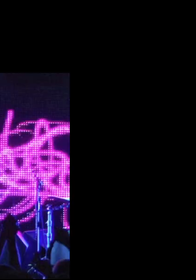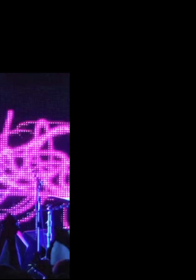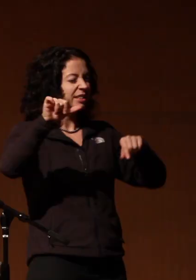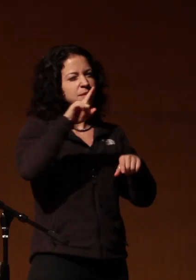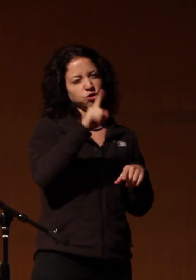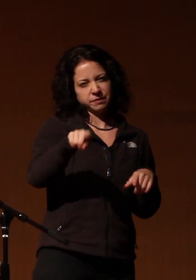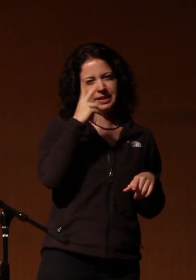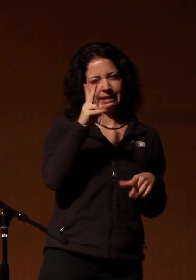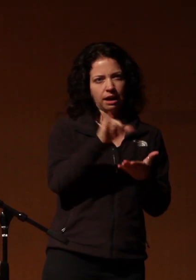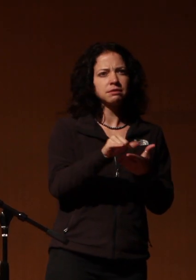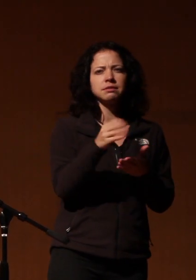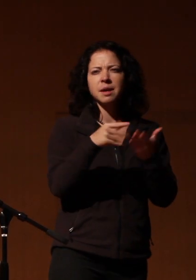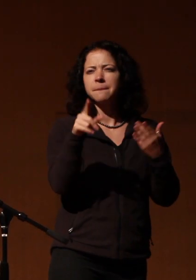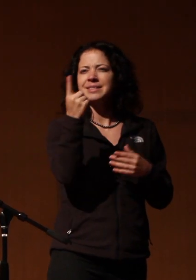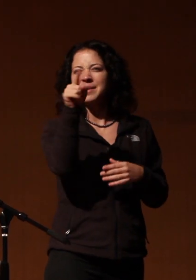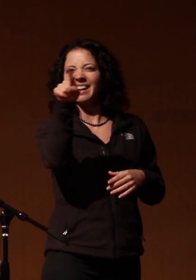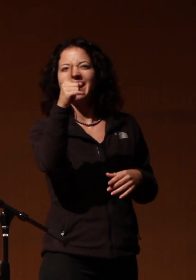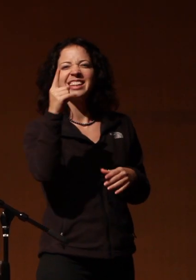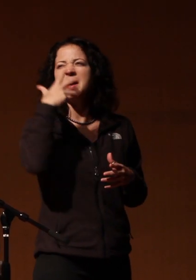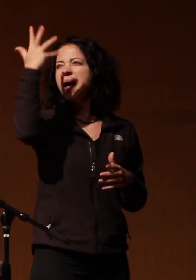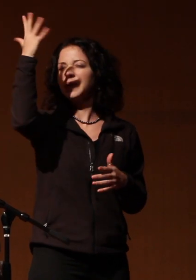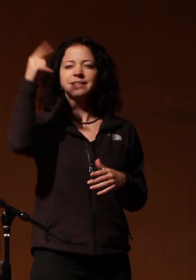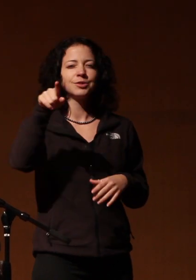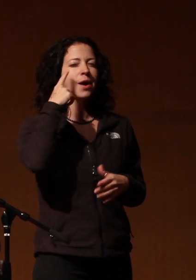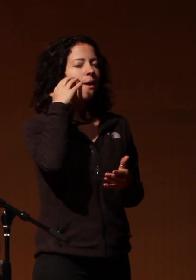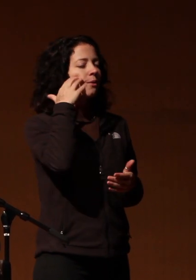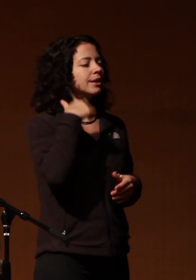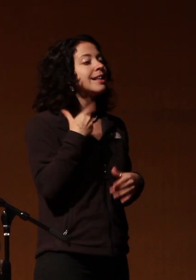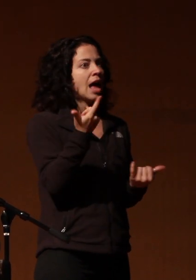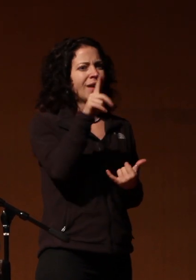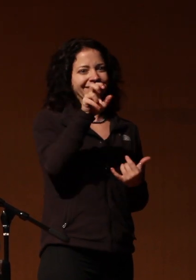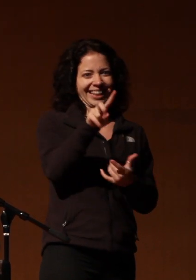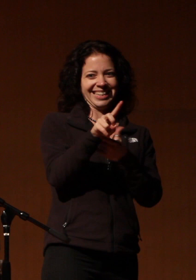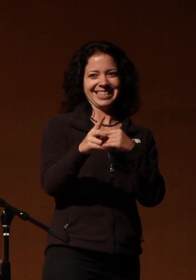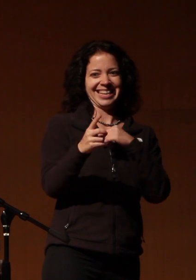somebody out there knows it and now through technology LED lighting is ridiculous